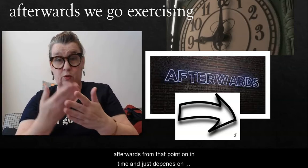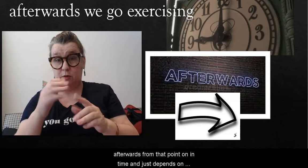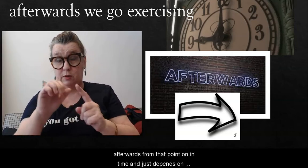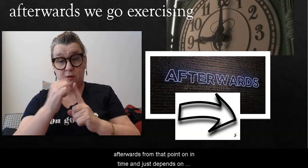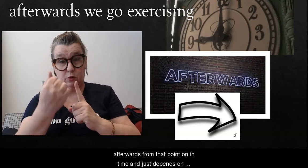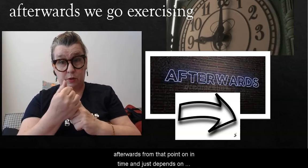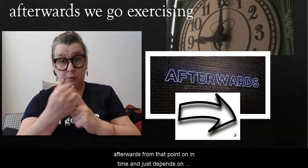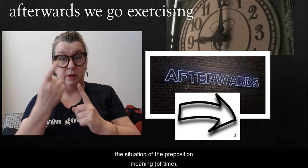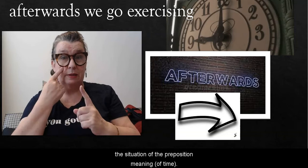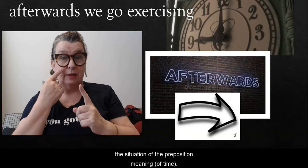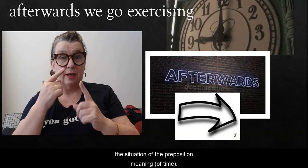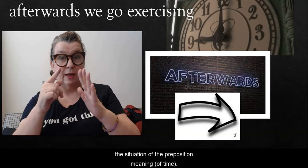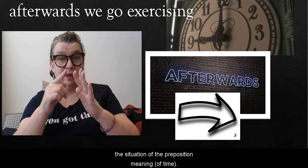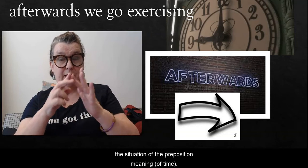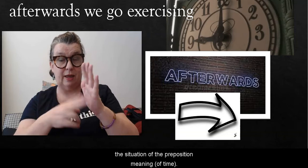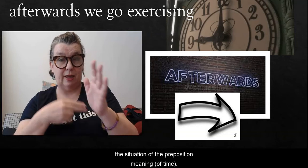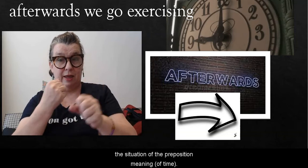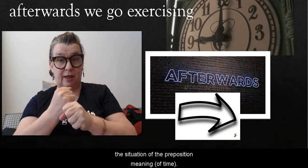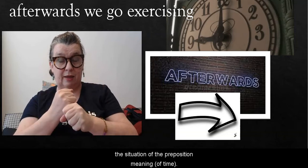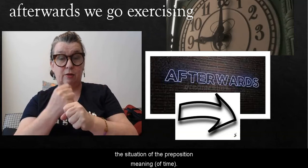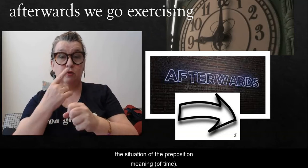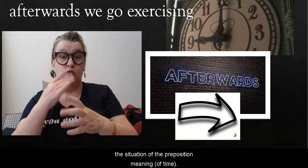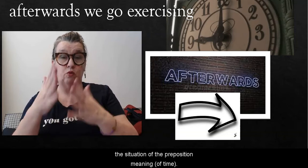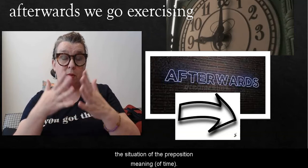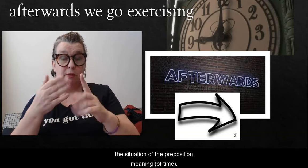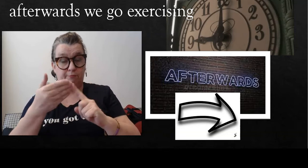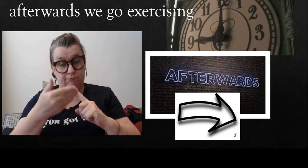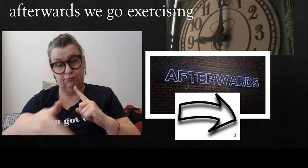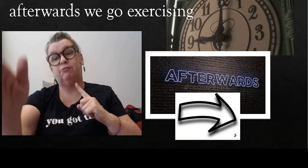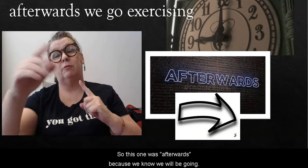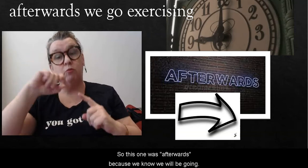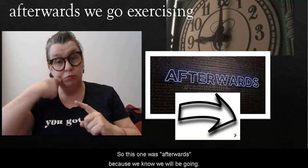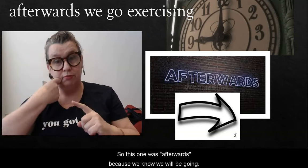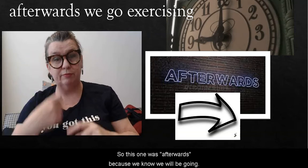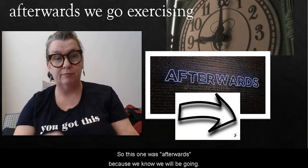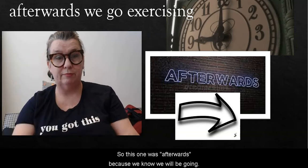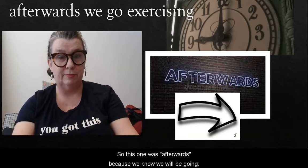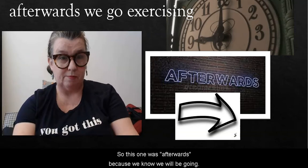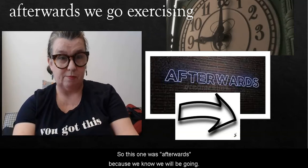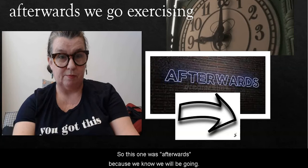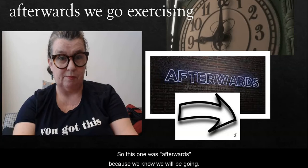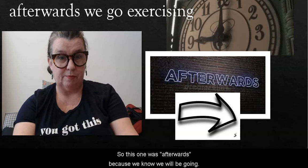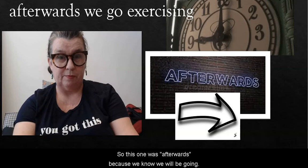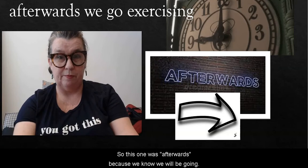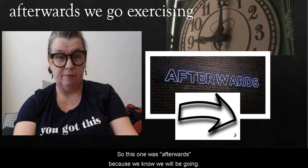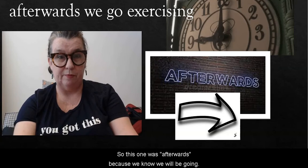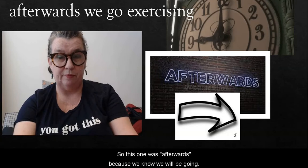and it just depends on the situation of the preposition we need. So this one was afterwards because we know we will be going.